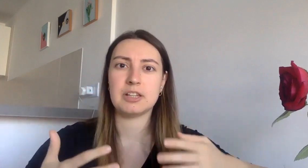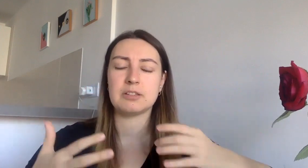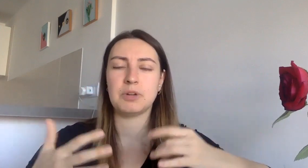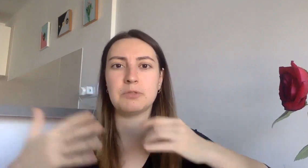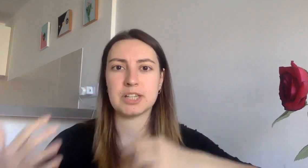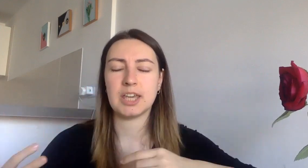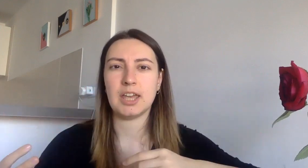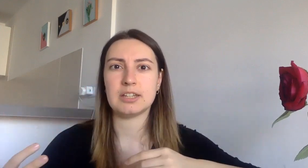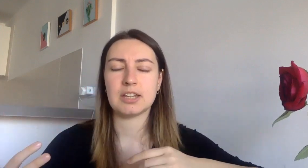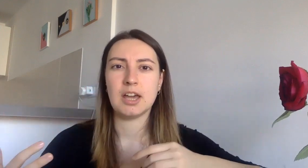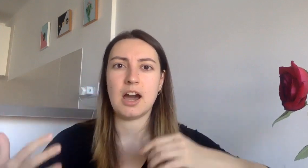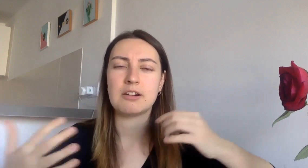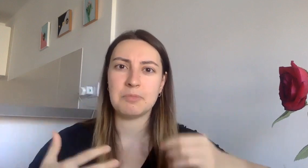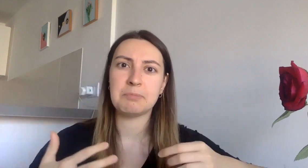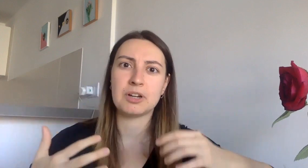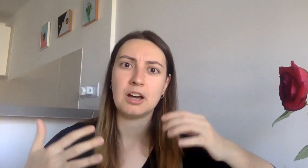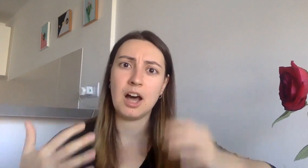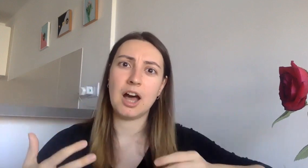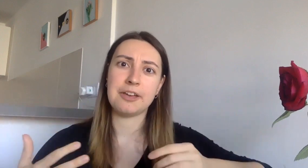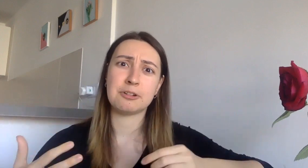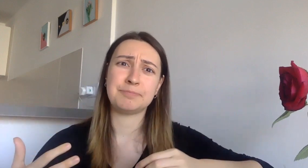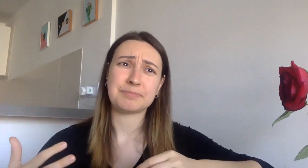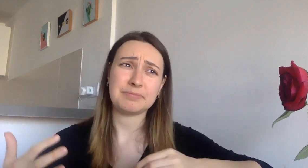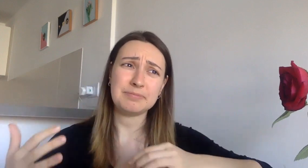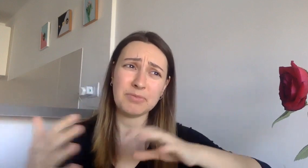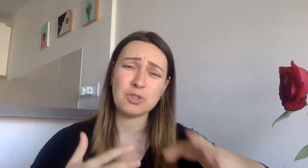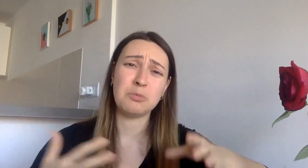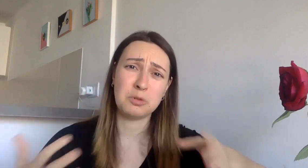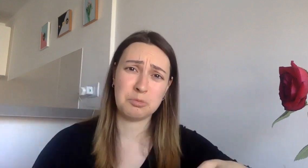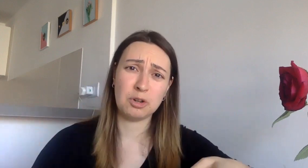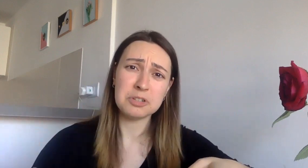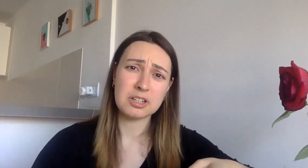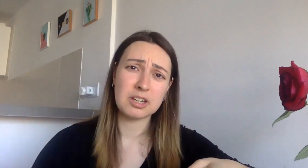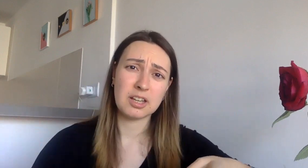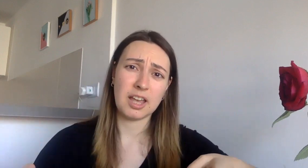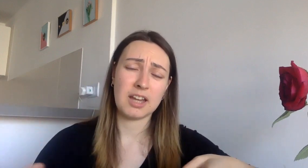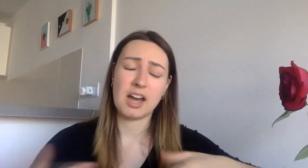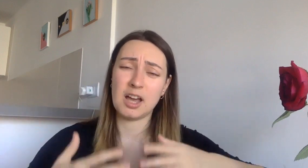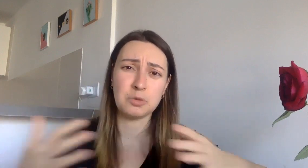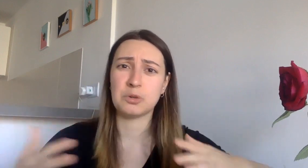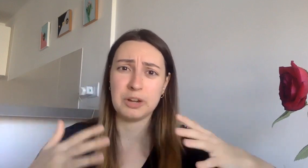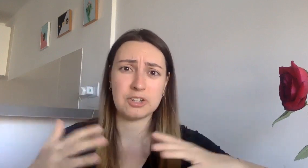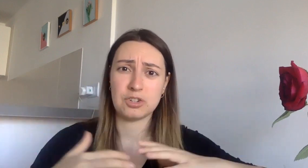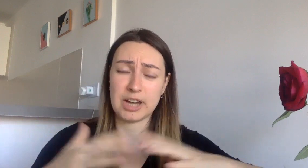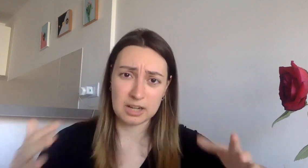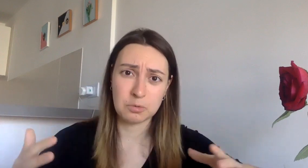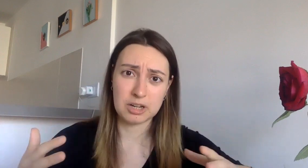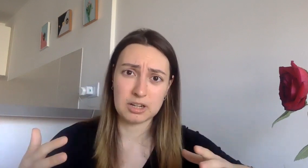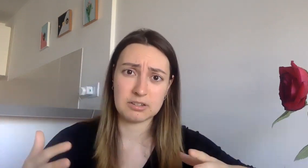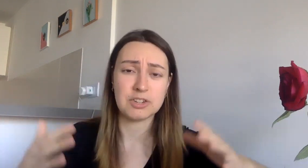when i was a kid i remember how serbia was bombed and i wouldn't wish anyone such